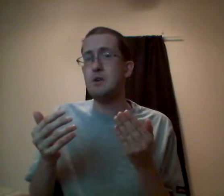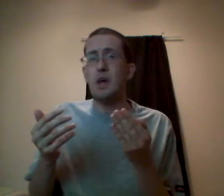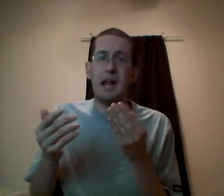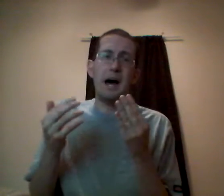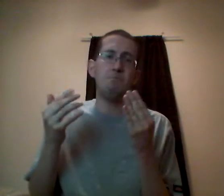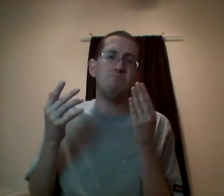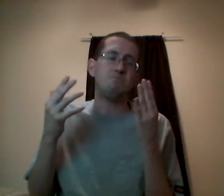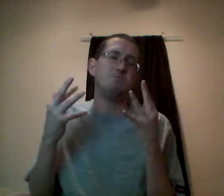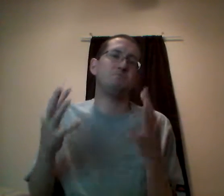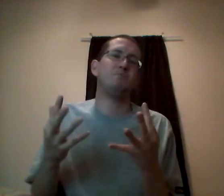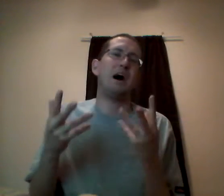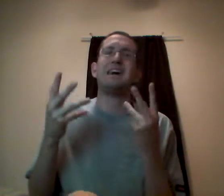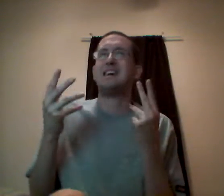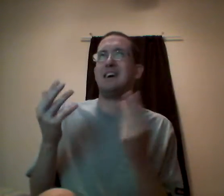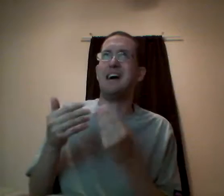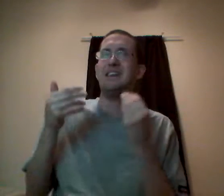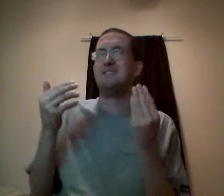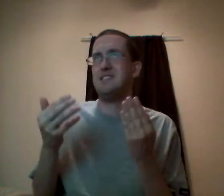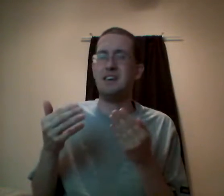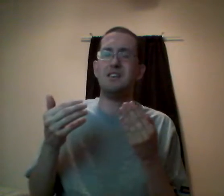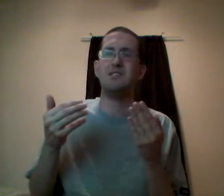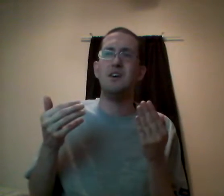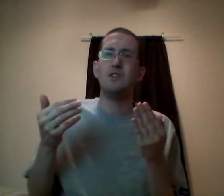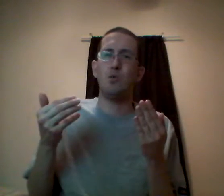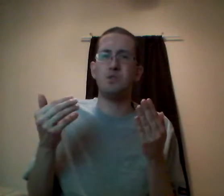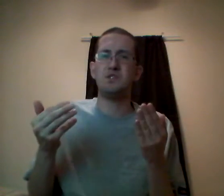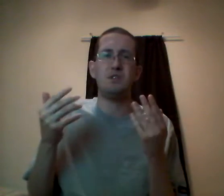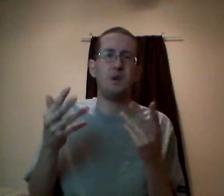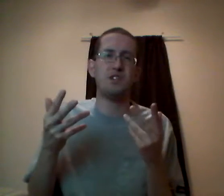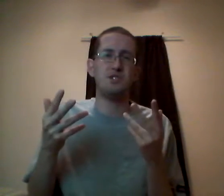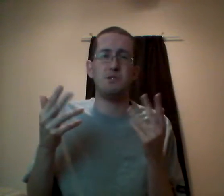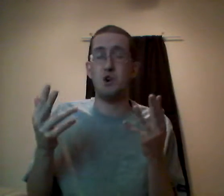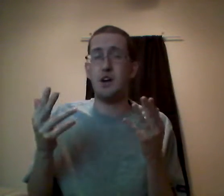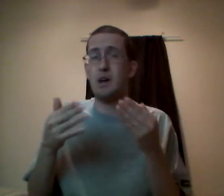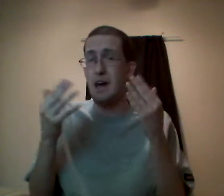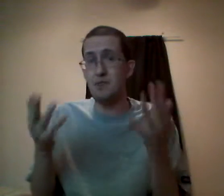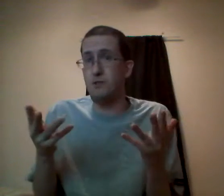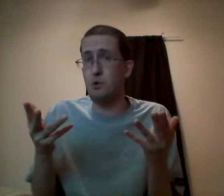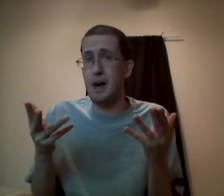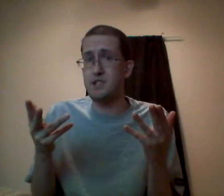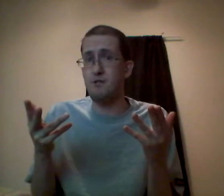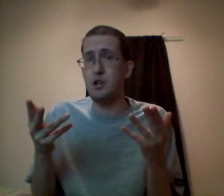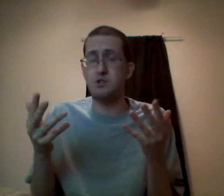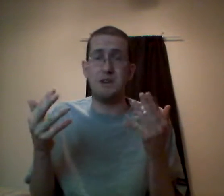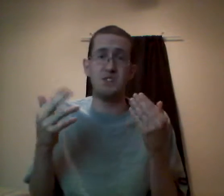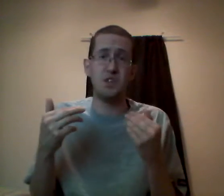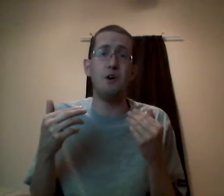And I'm, I kind of tend towards thinking reaction channels aren't that great. I have done a few reaction videos myself.